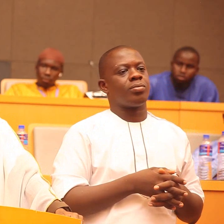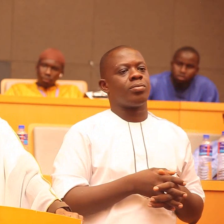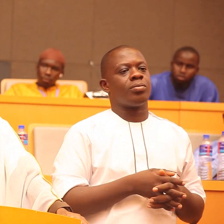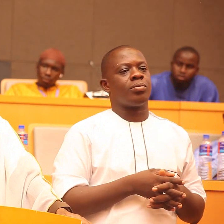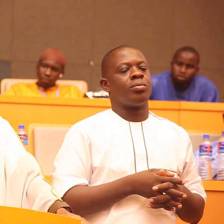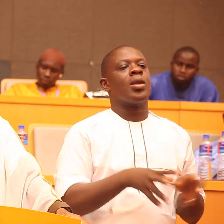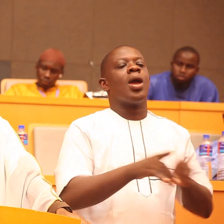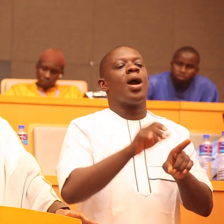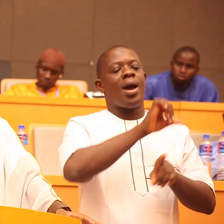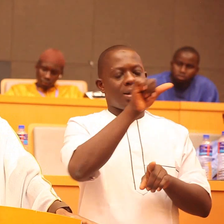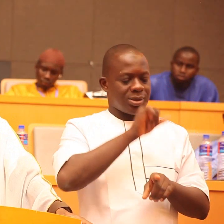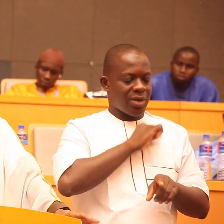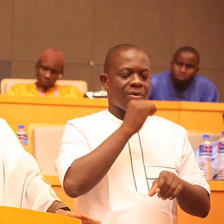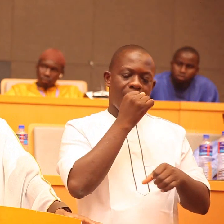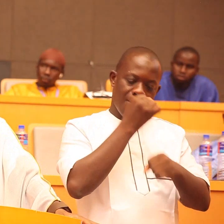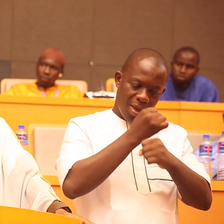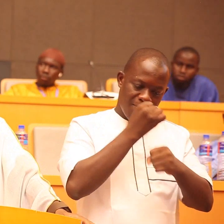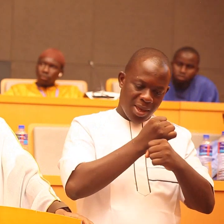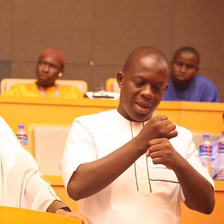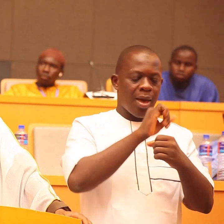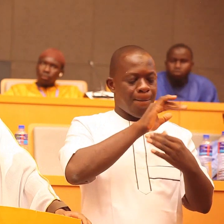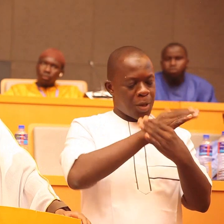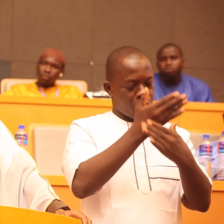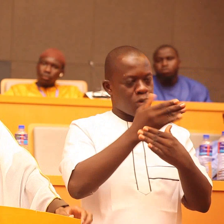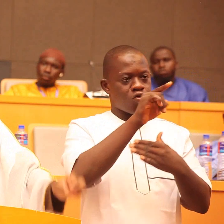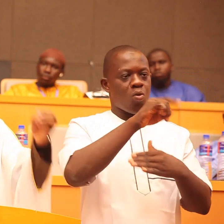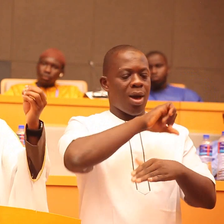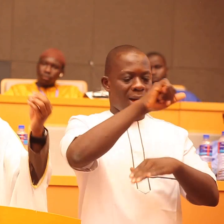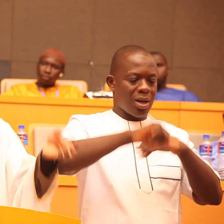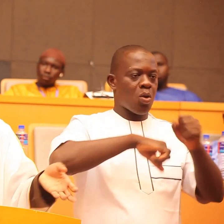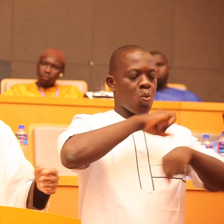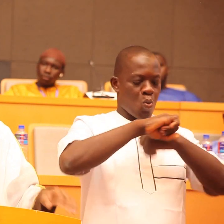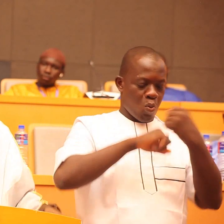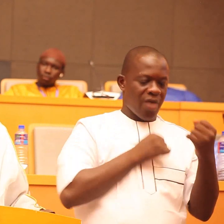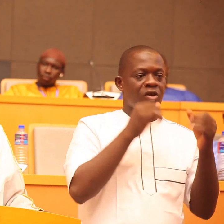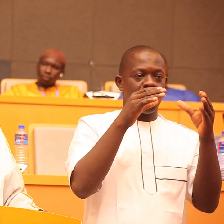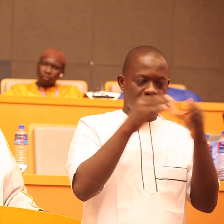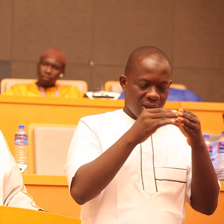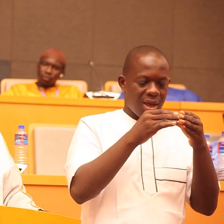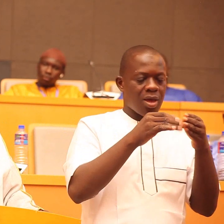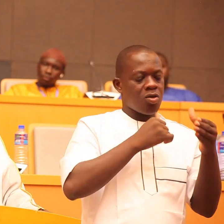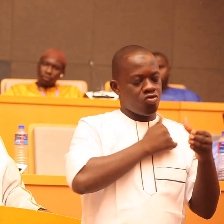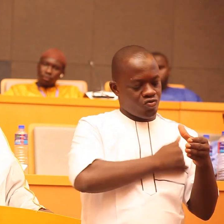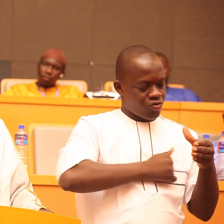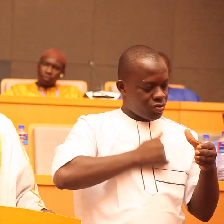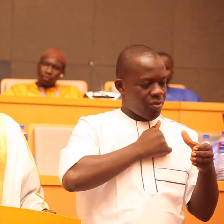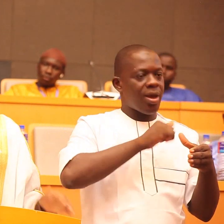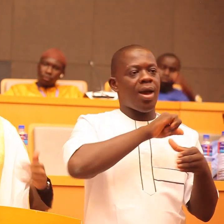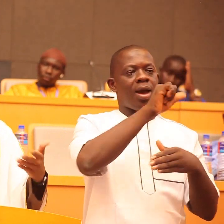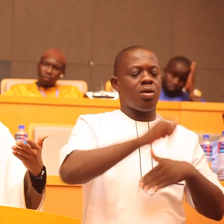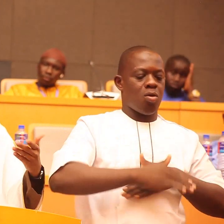he made a place between you affection and mercy Allahu Akbar